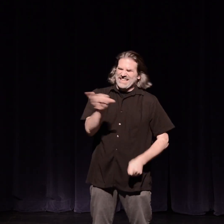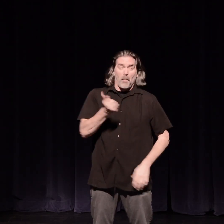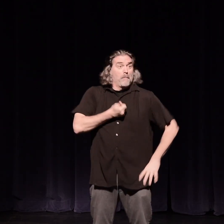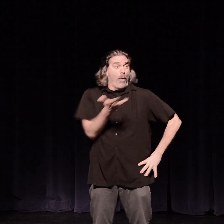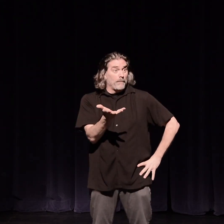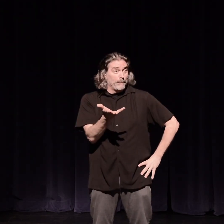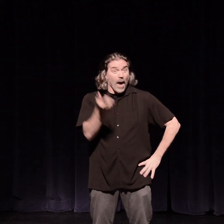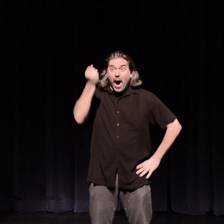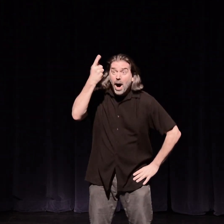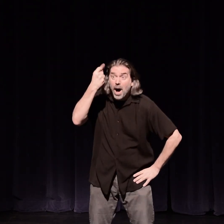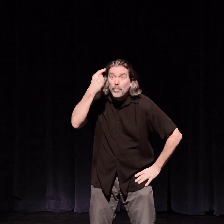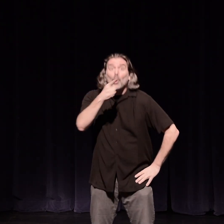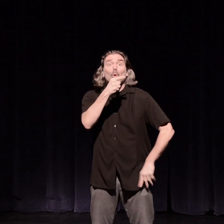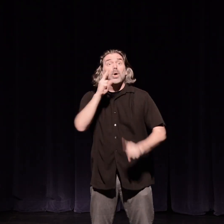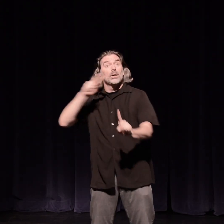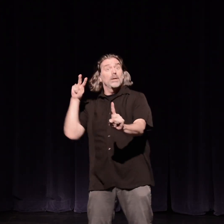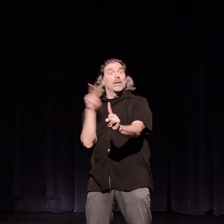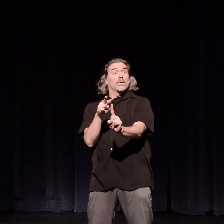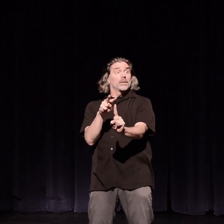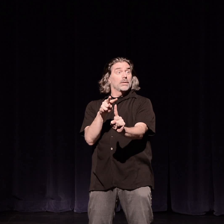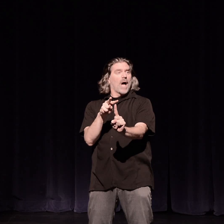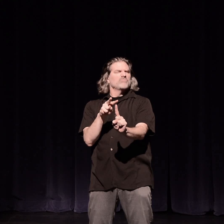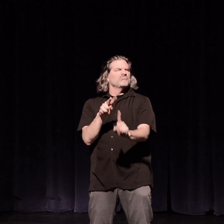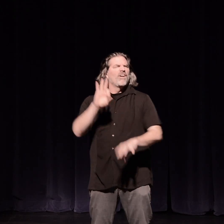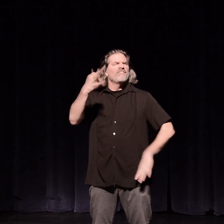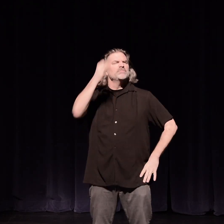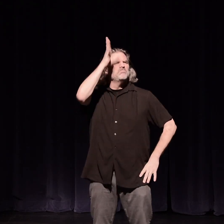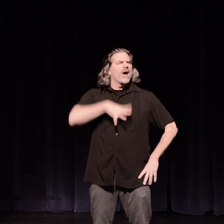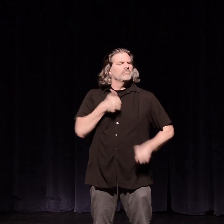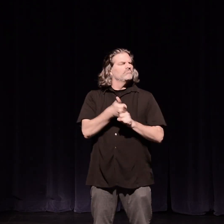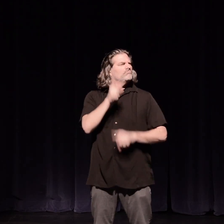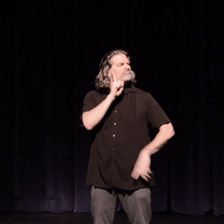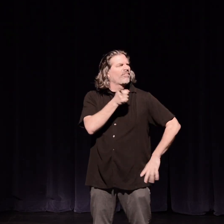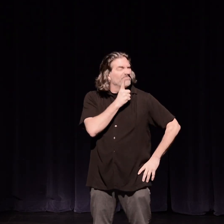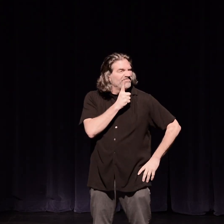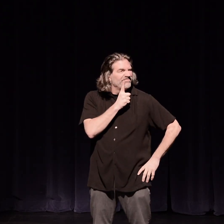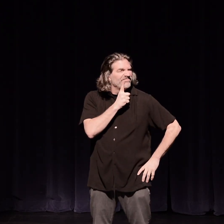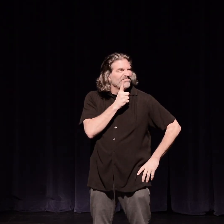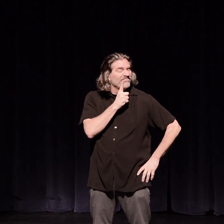Okay, this is the exact same poem told from the perspective of a French deaf man